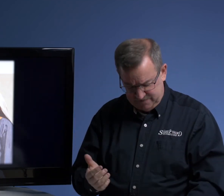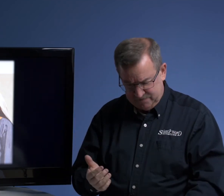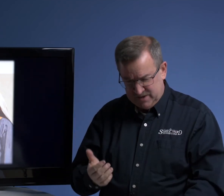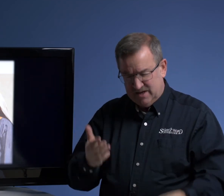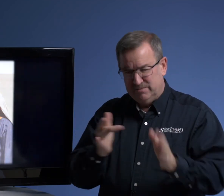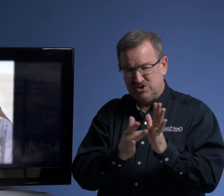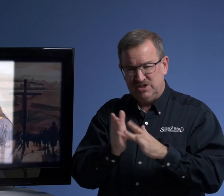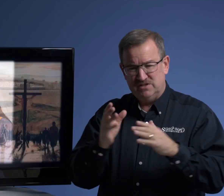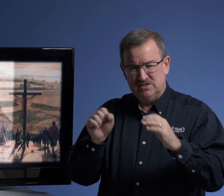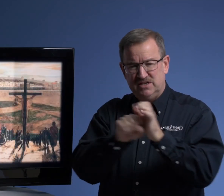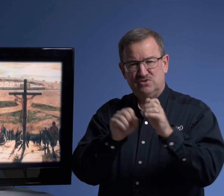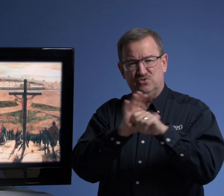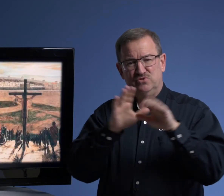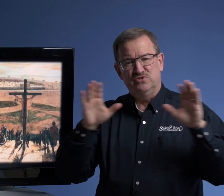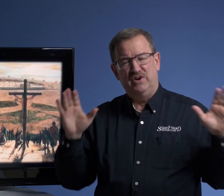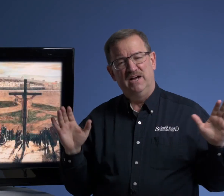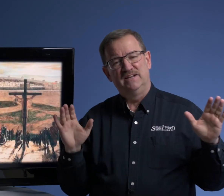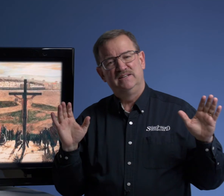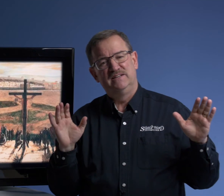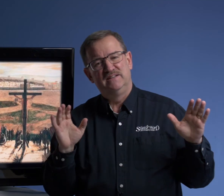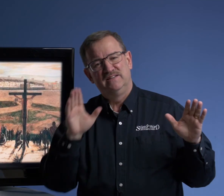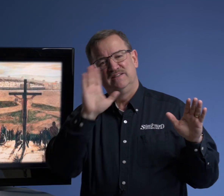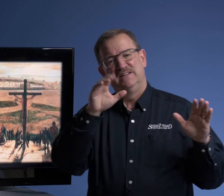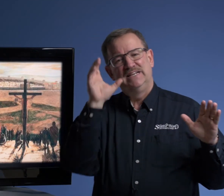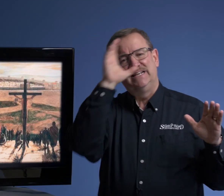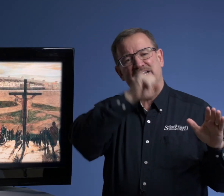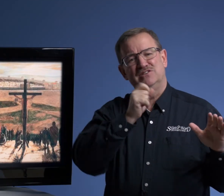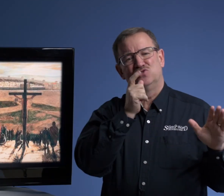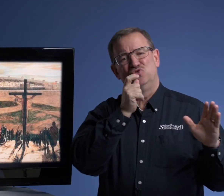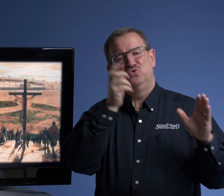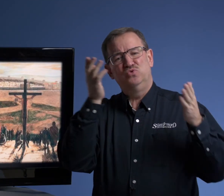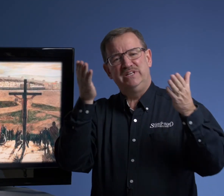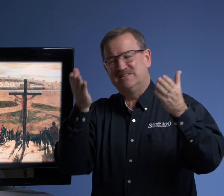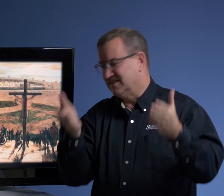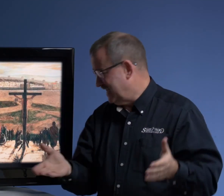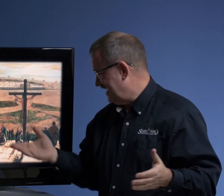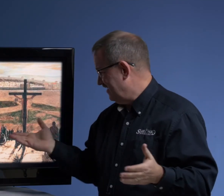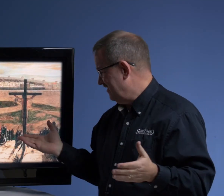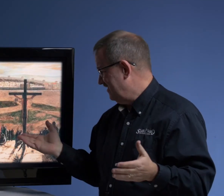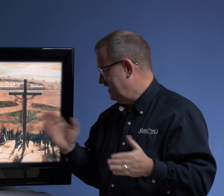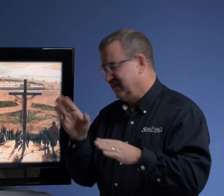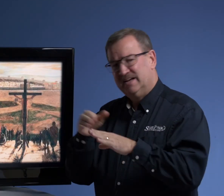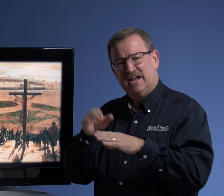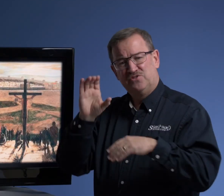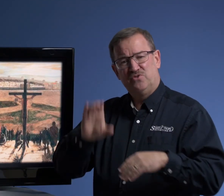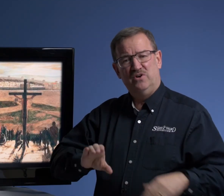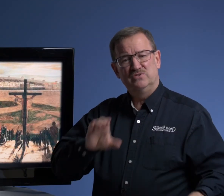but Jesus is crucified. Guess who is there at the cross?